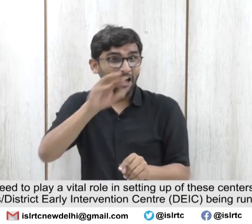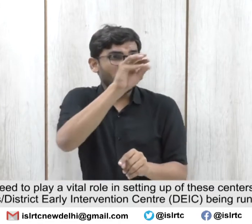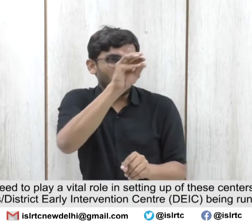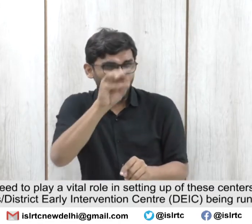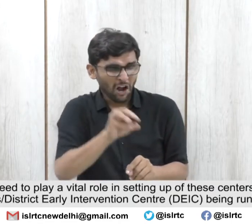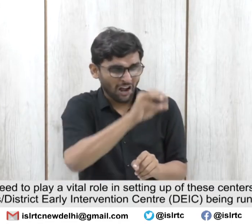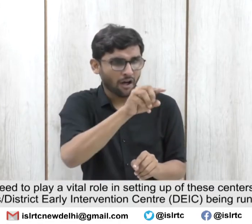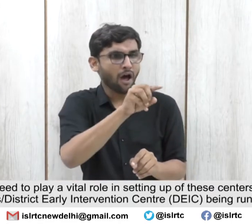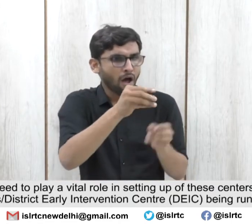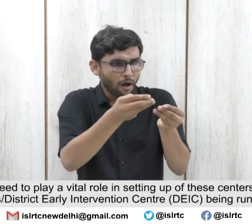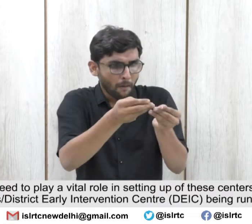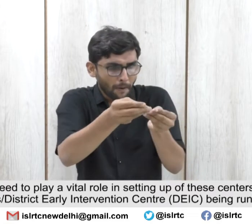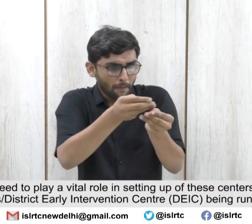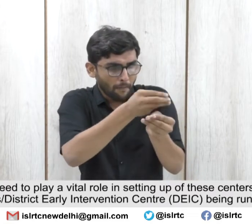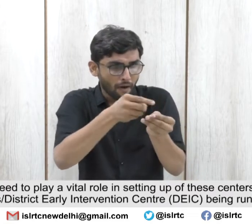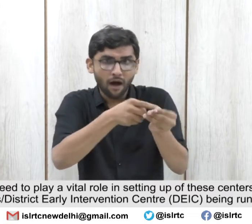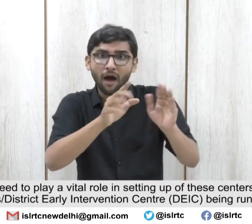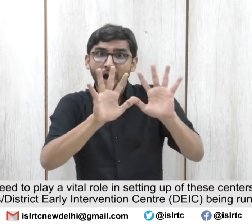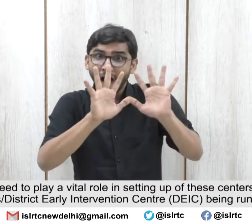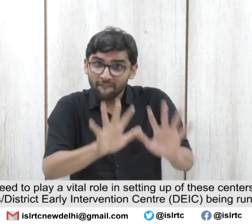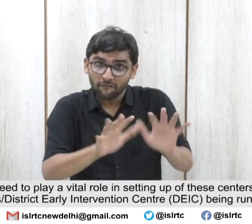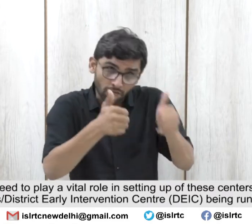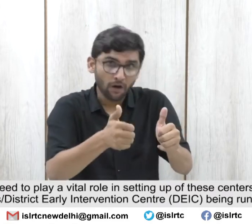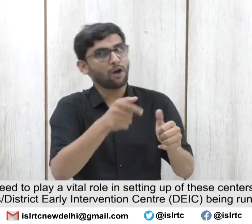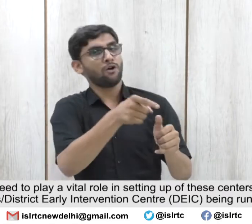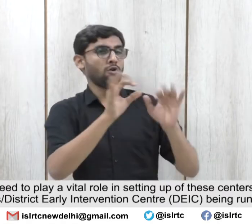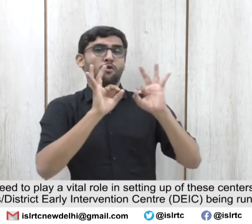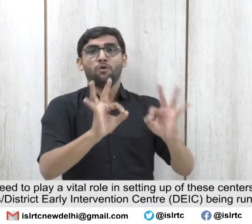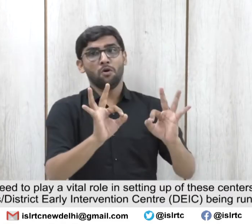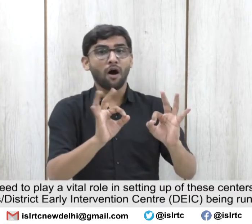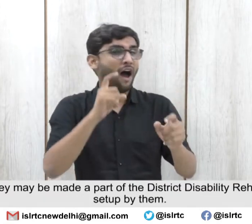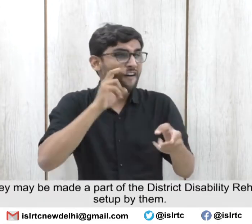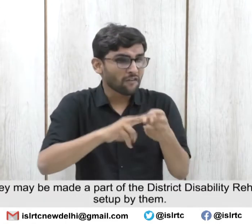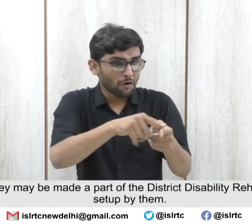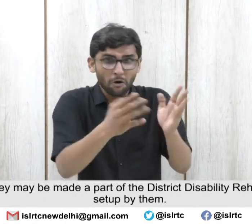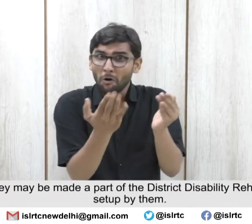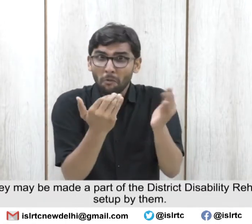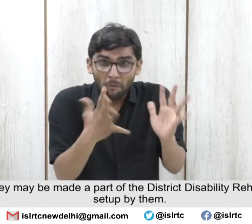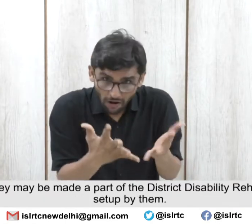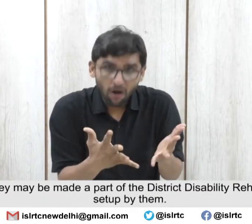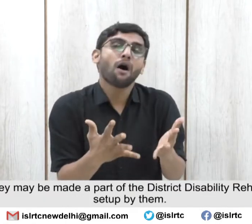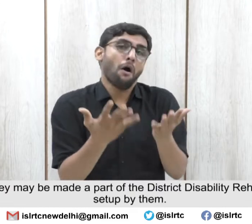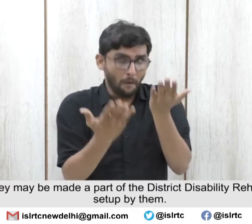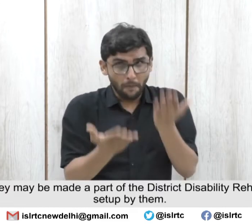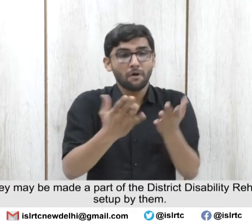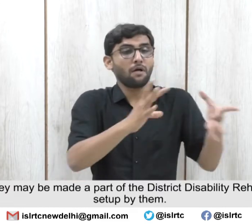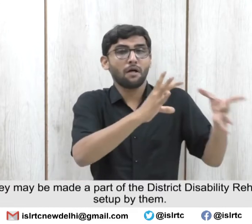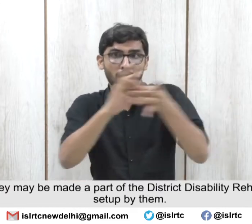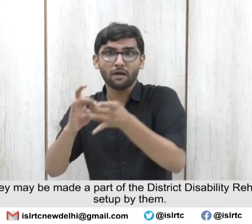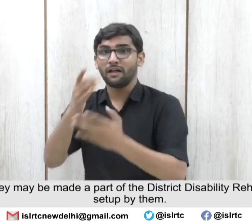that is DEIC being run by the state health department or they may be